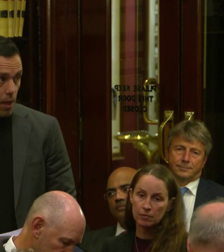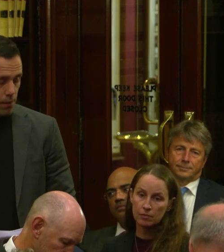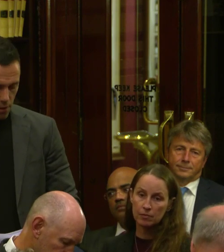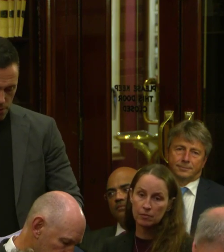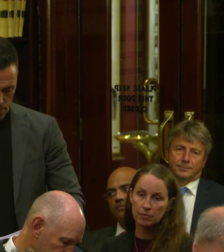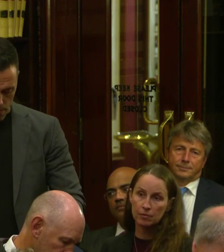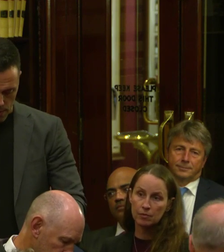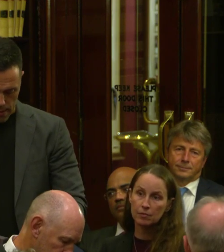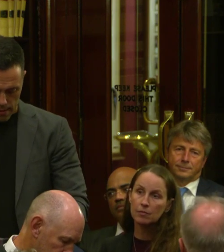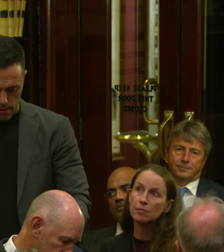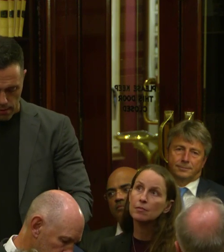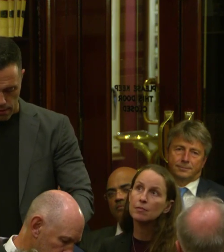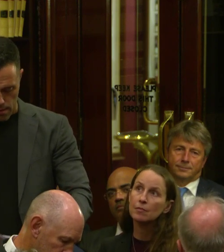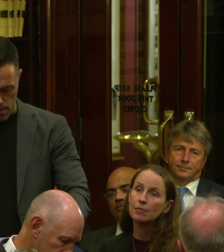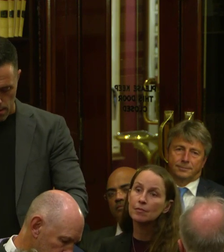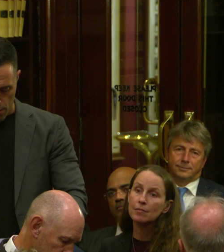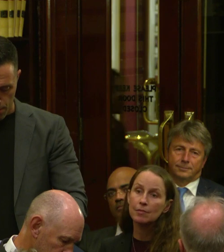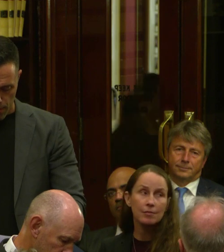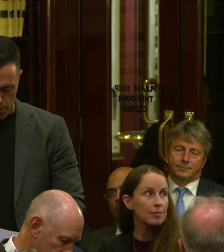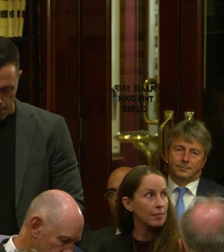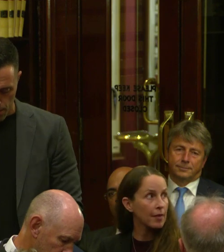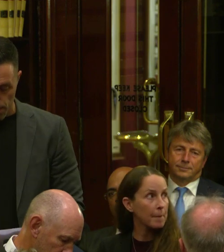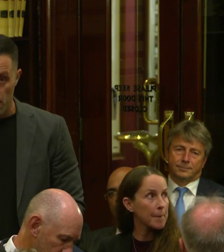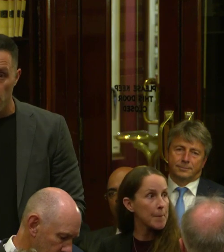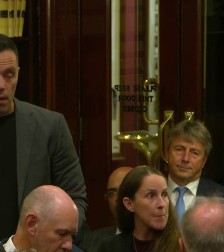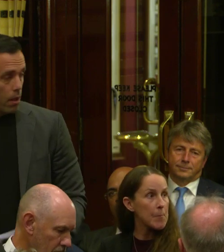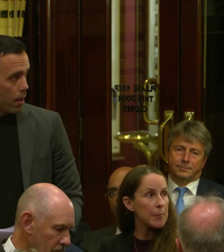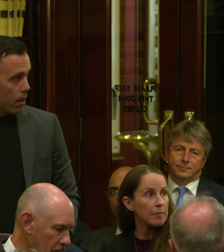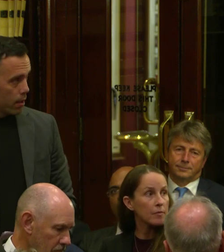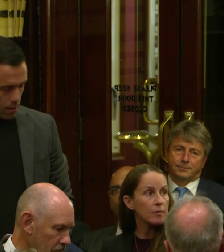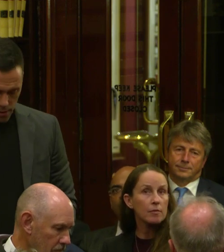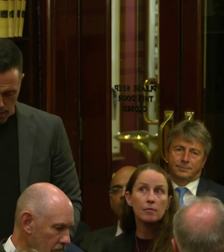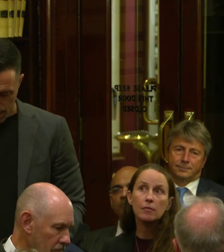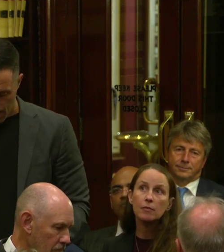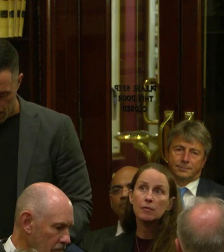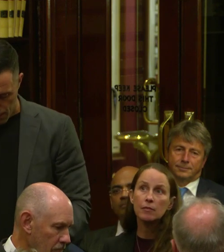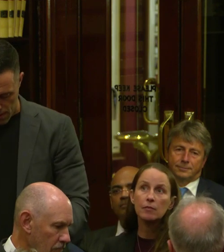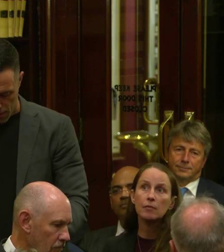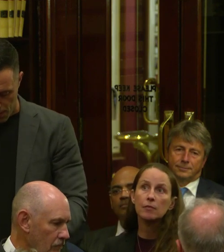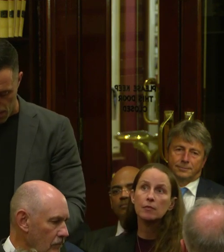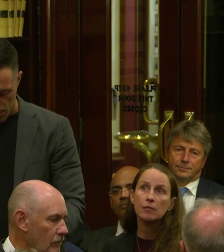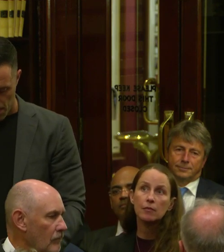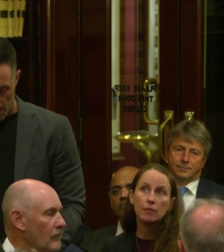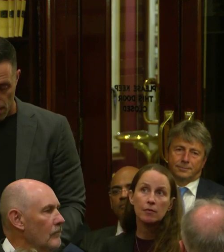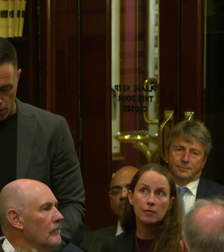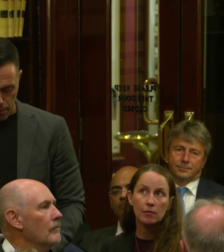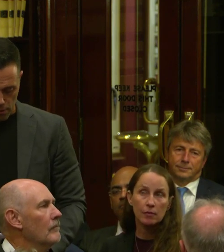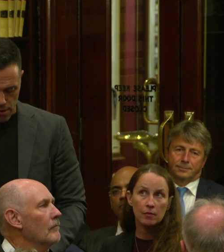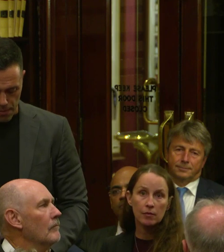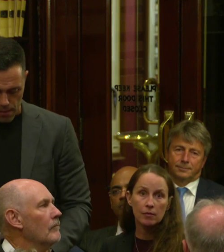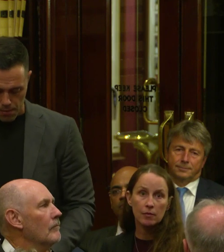Good afternoon, His Excellency, the Honourable Andrew Bell, Lieutenant Governor of New South Wales,